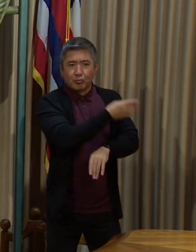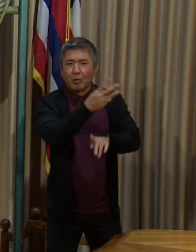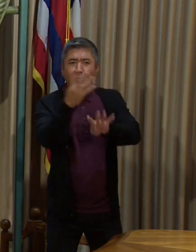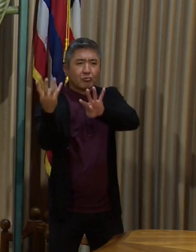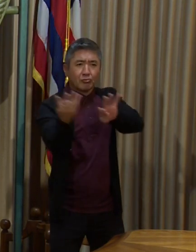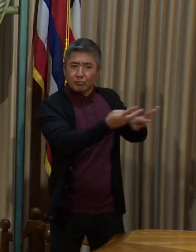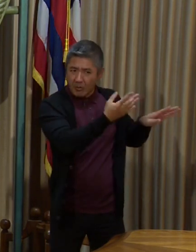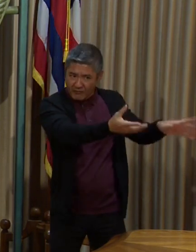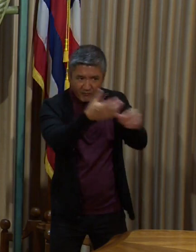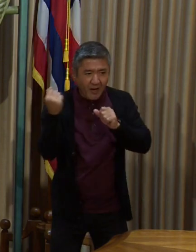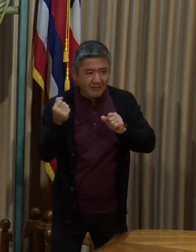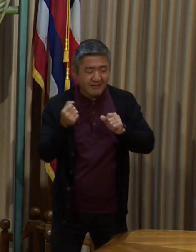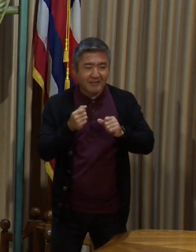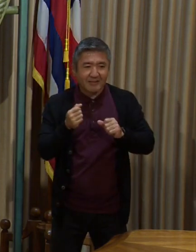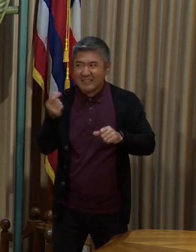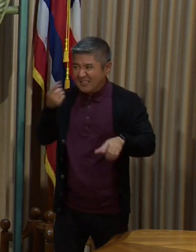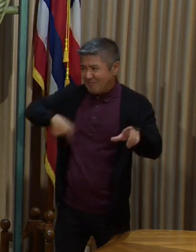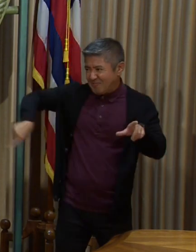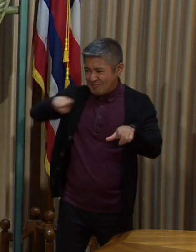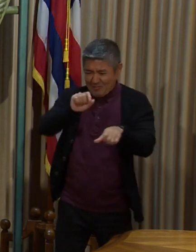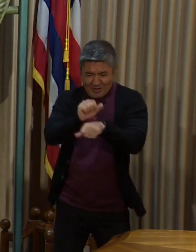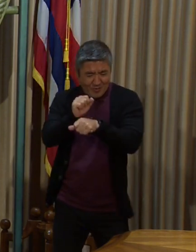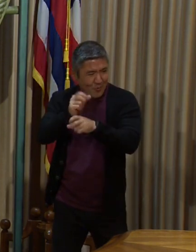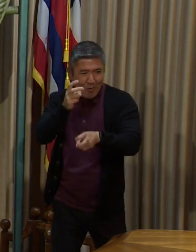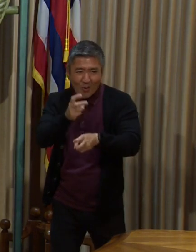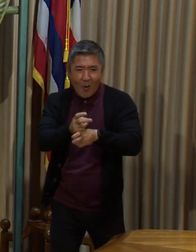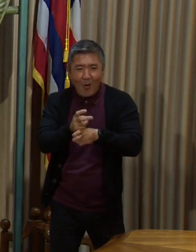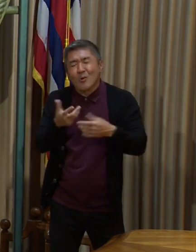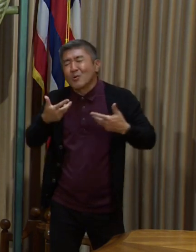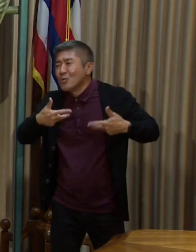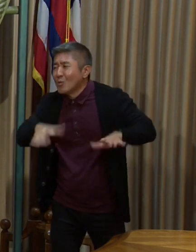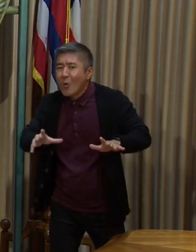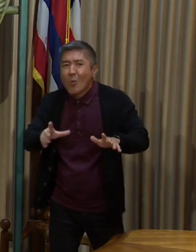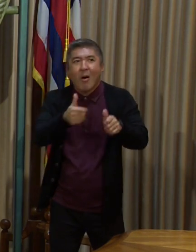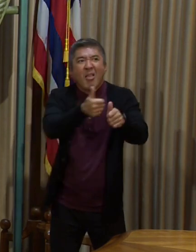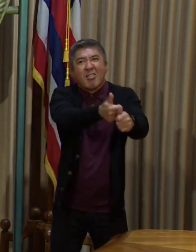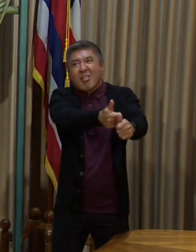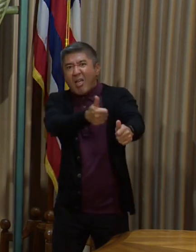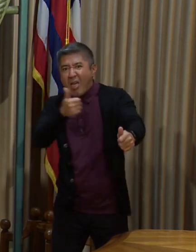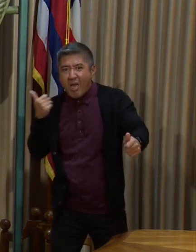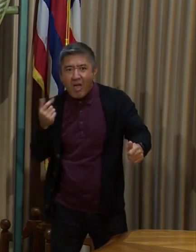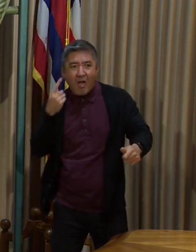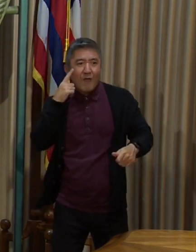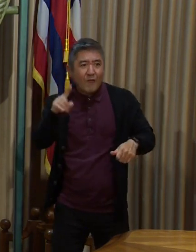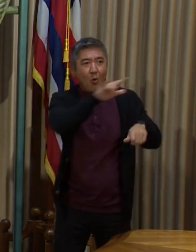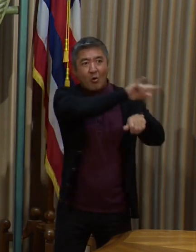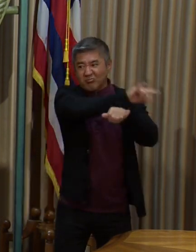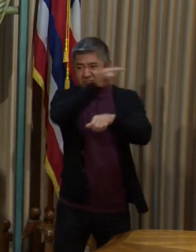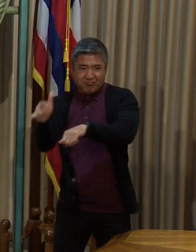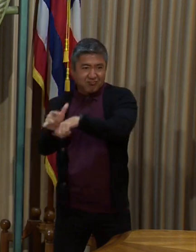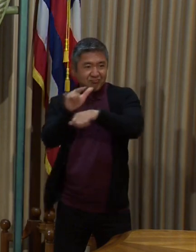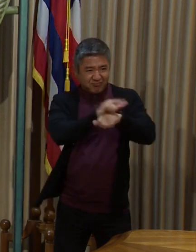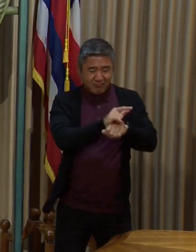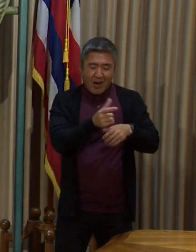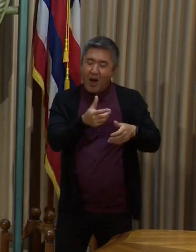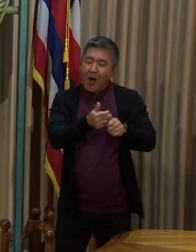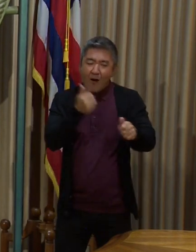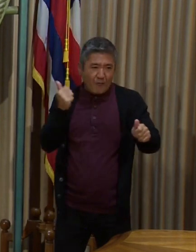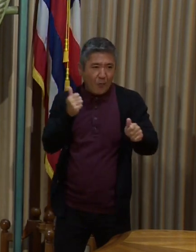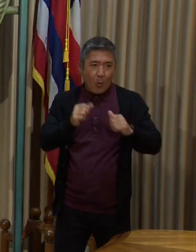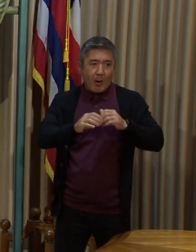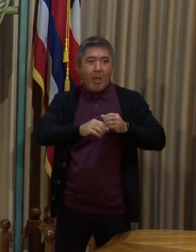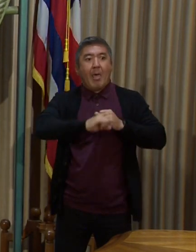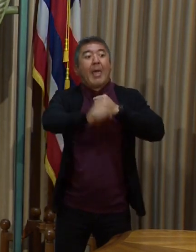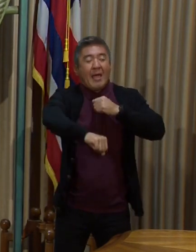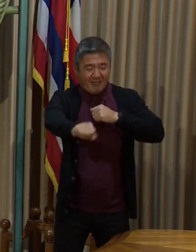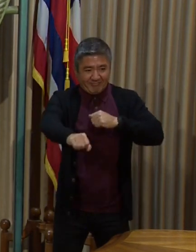working very hard to minimize any delays in inter-county travel. All right. Thank you very much, Governor. Wendy Oshier, Maui